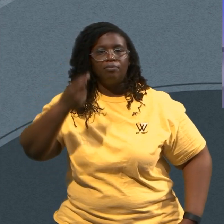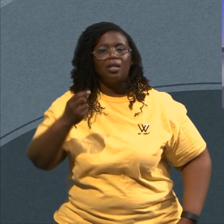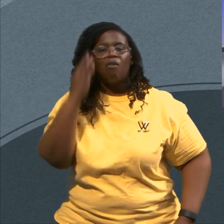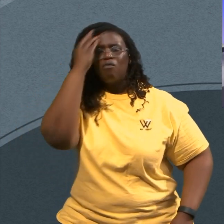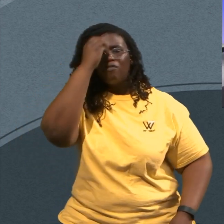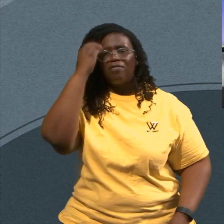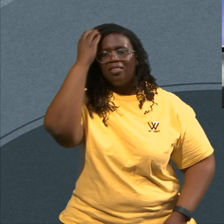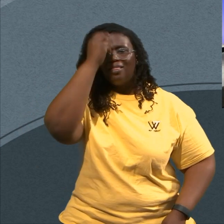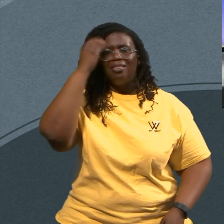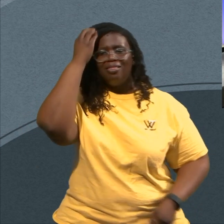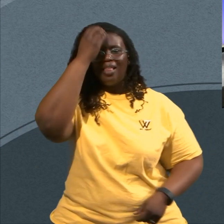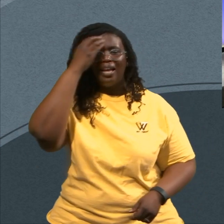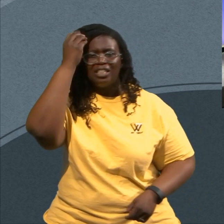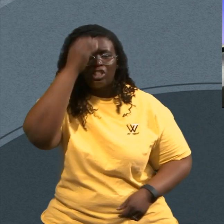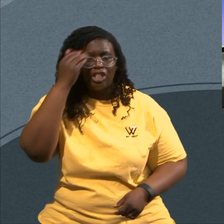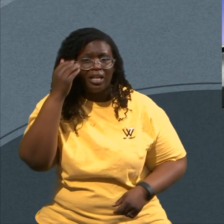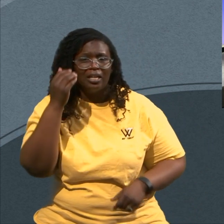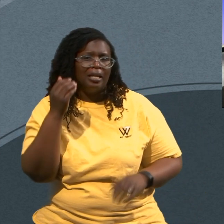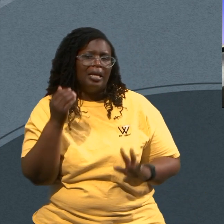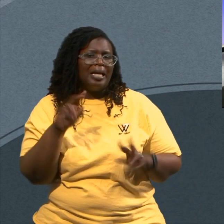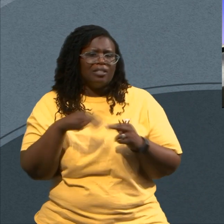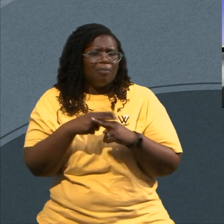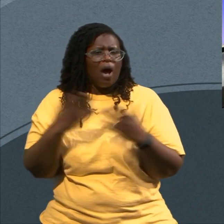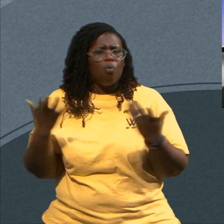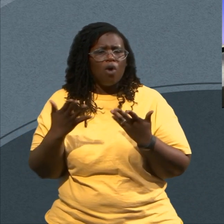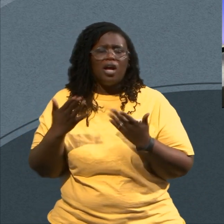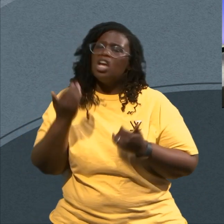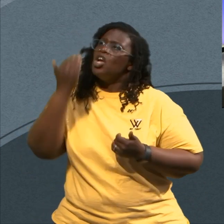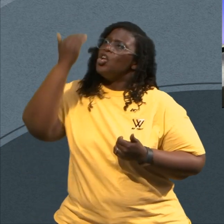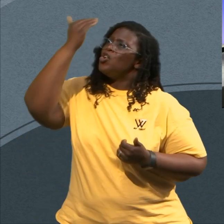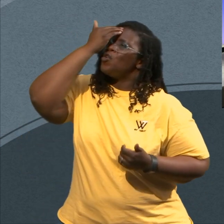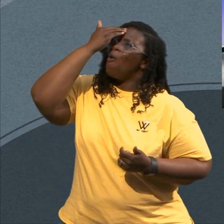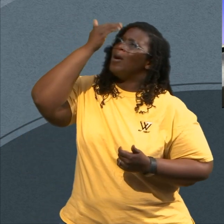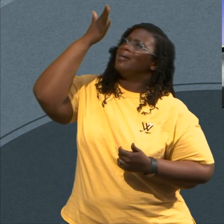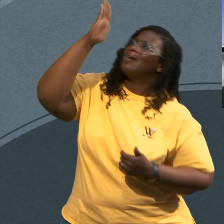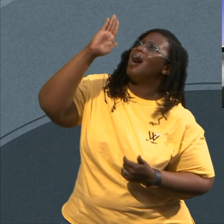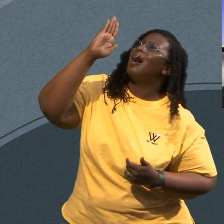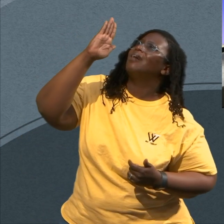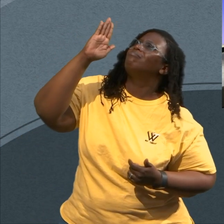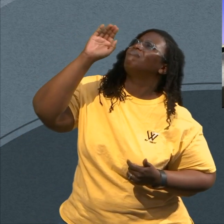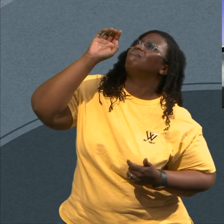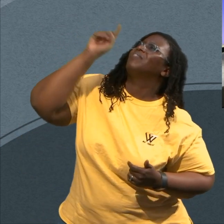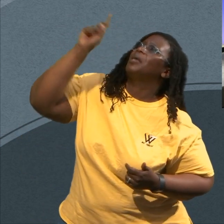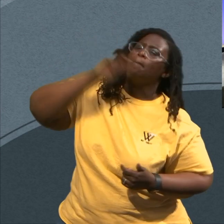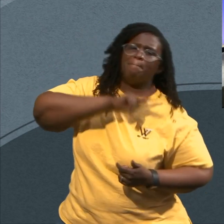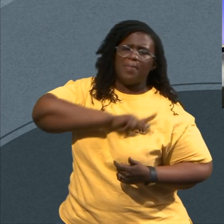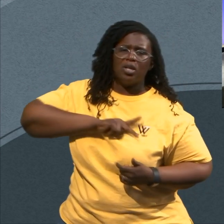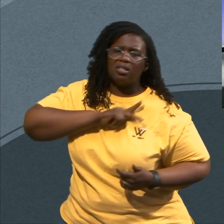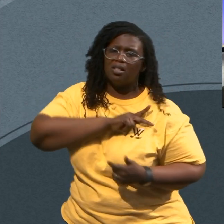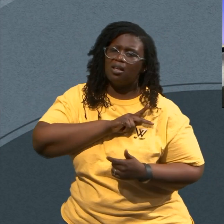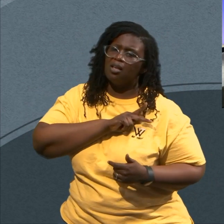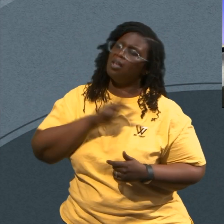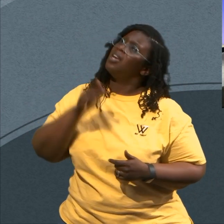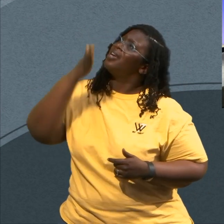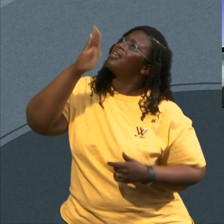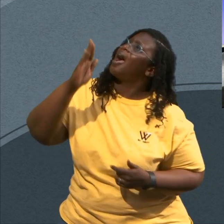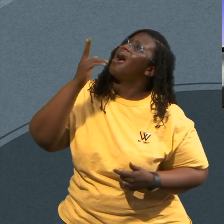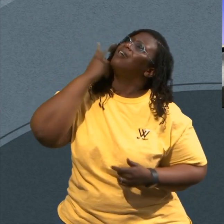Issue Of Knowing God Personally It Is An Issue Of Knowing I Watched God Work I Know Who